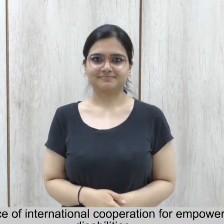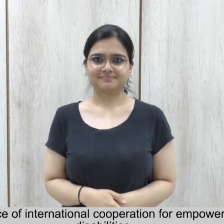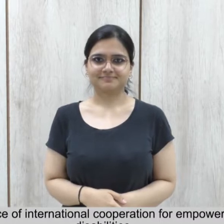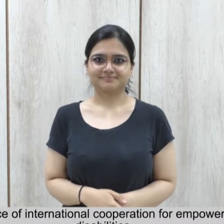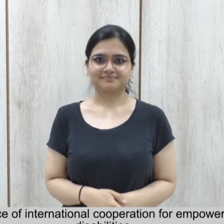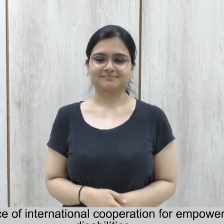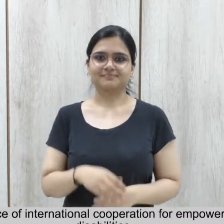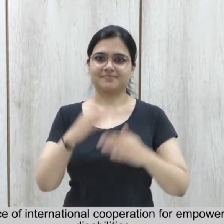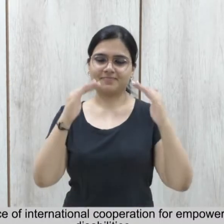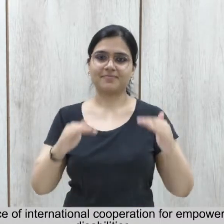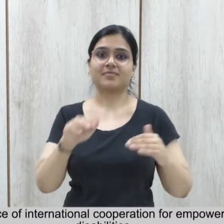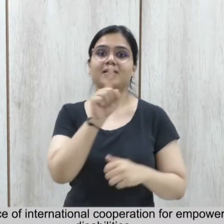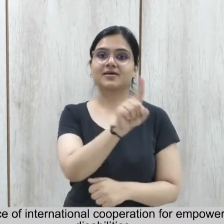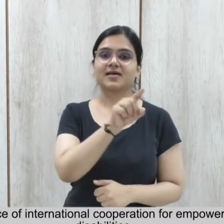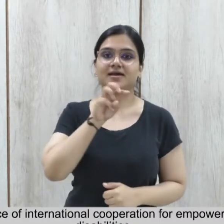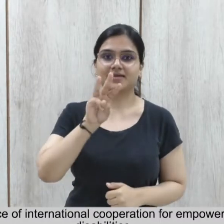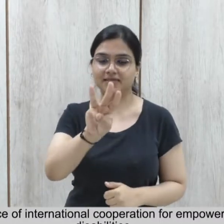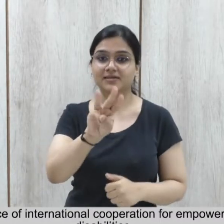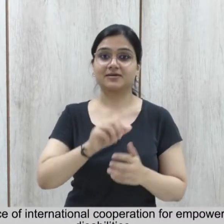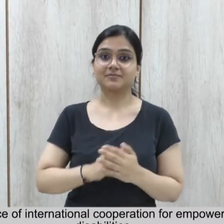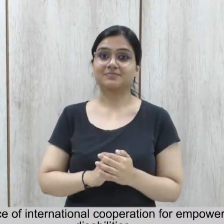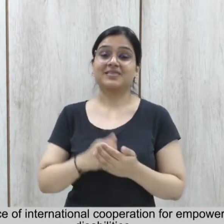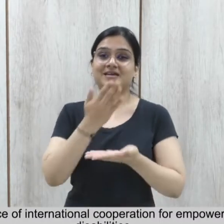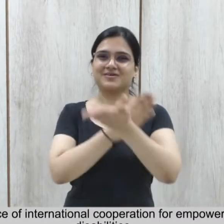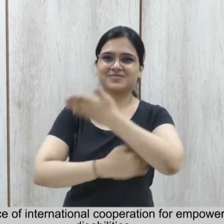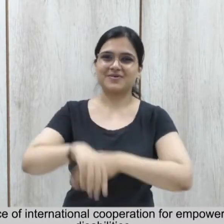Recognizes the importance of international cooperation